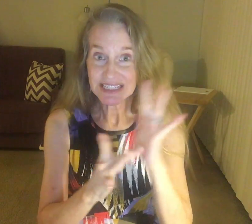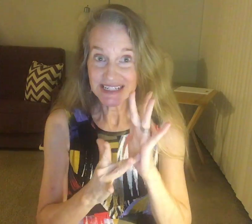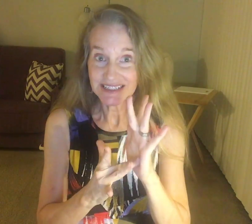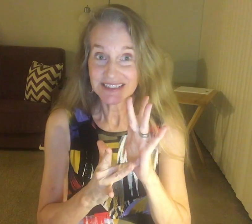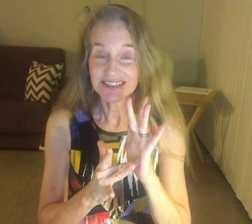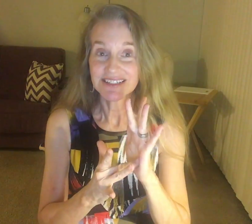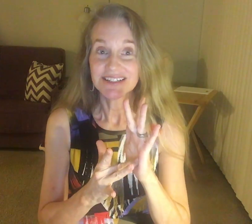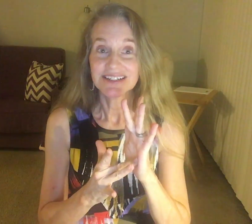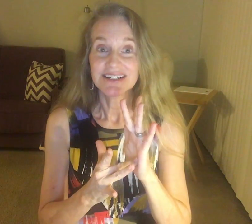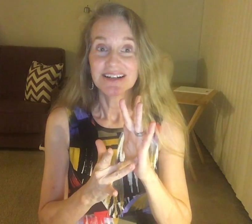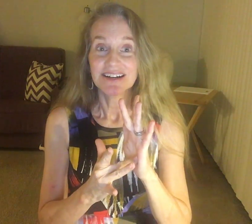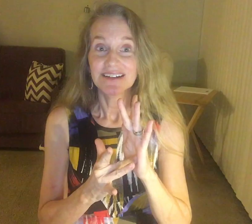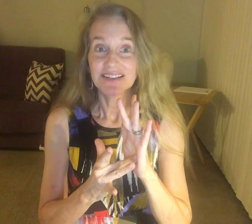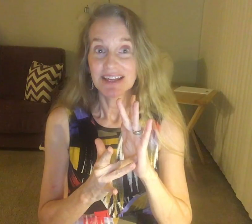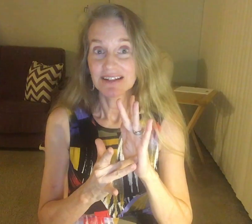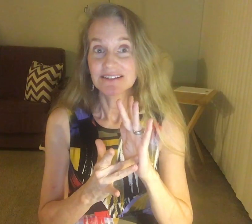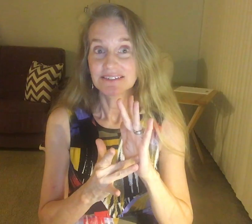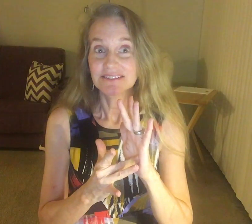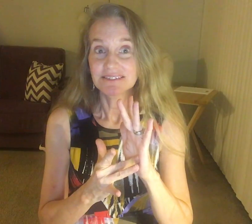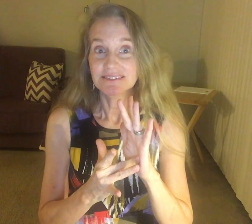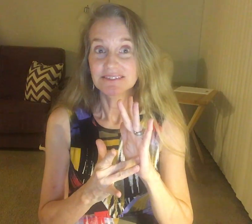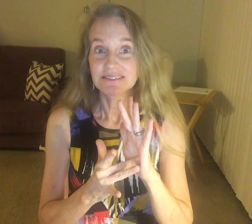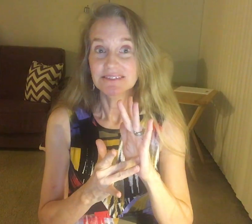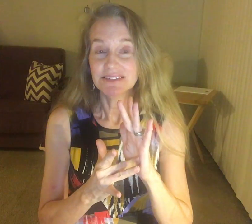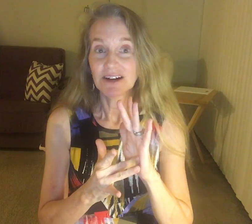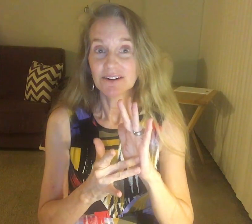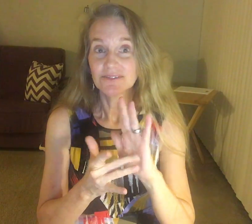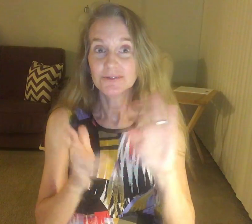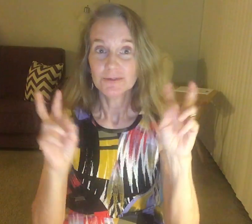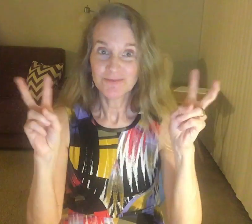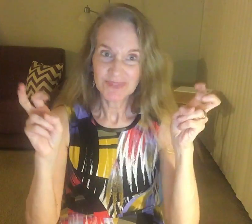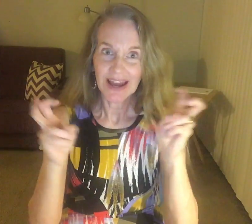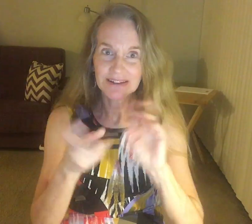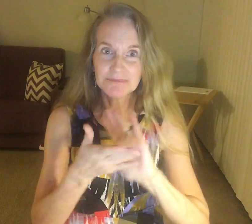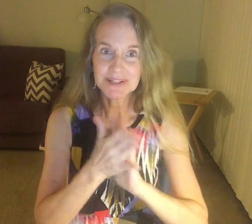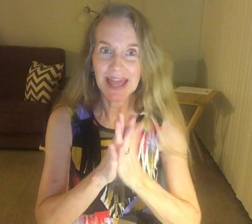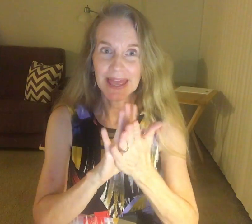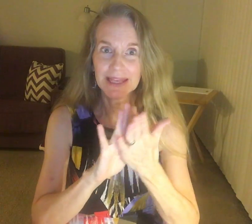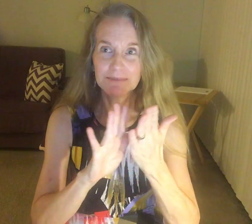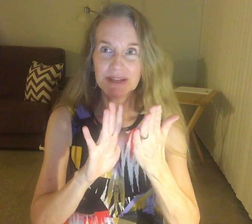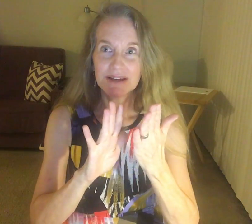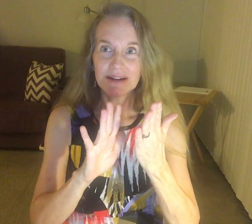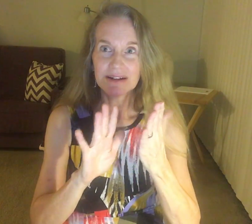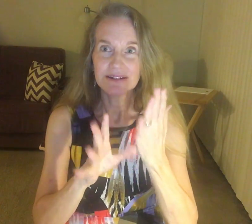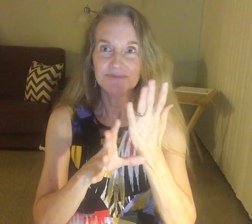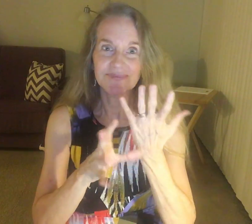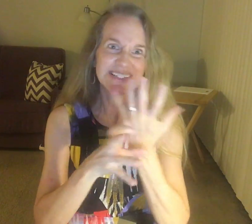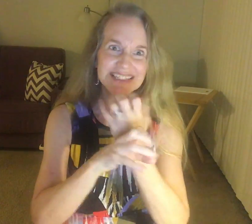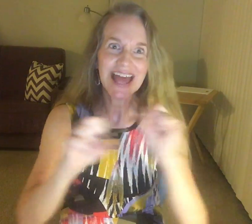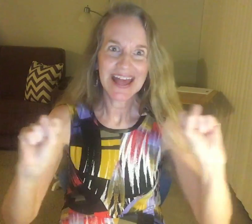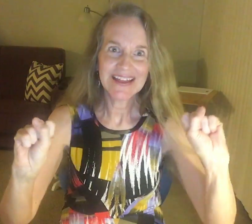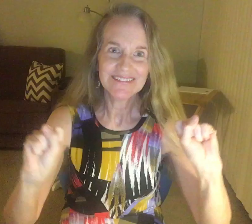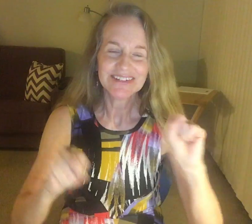Jesus, you know, he kind of became a saint.